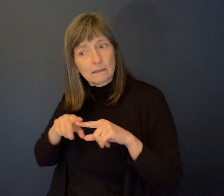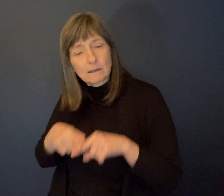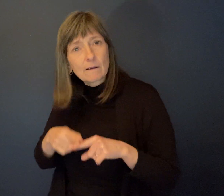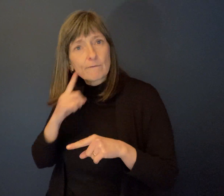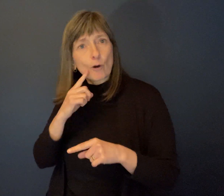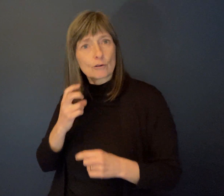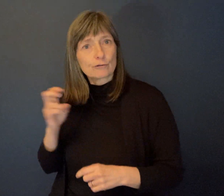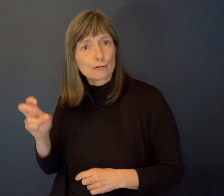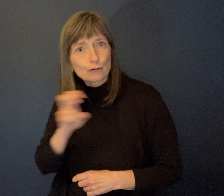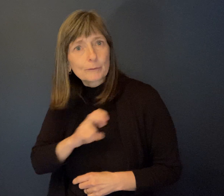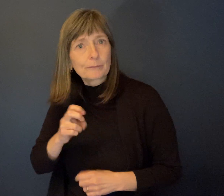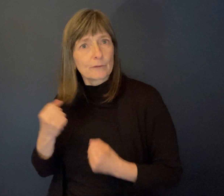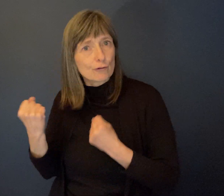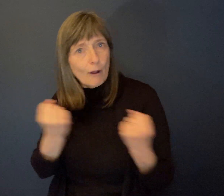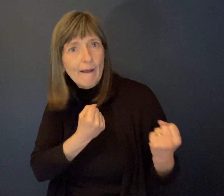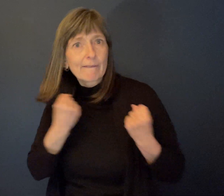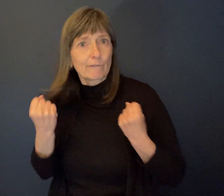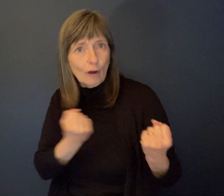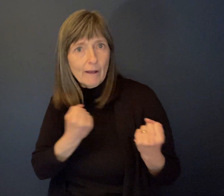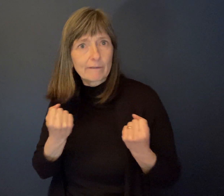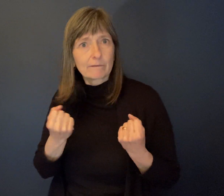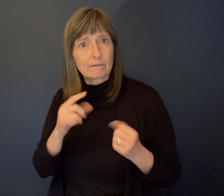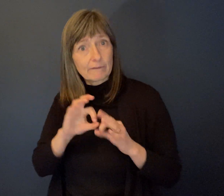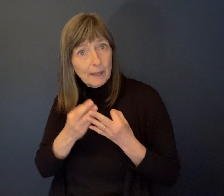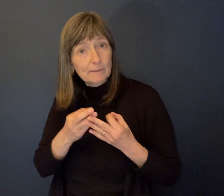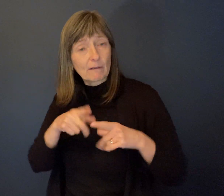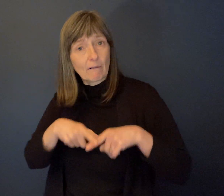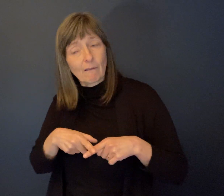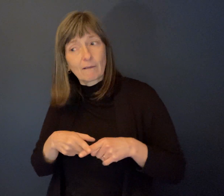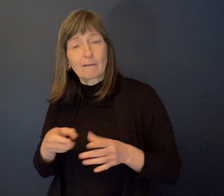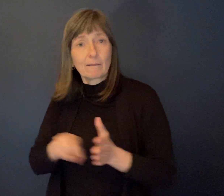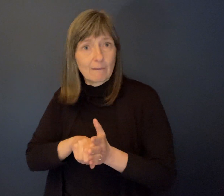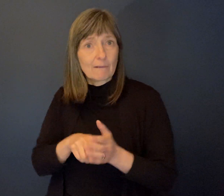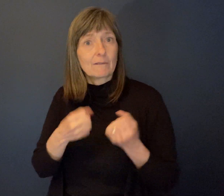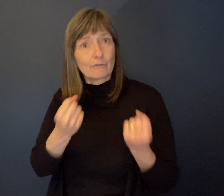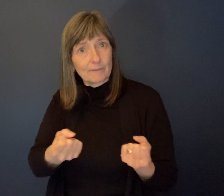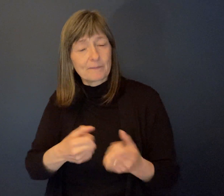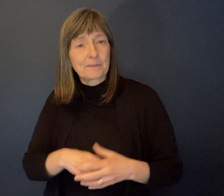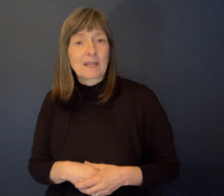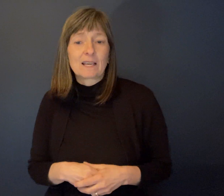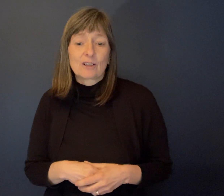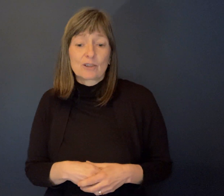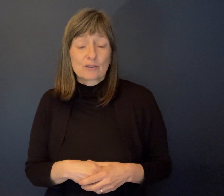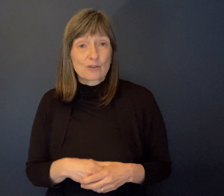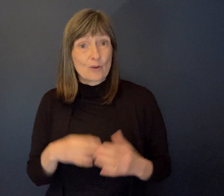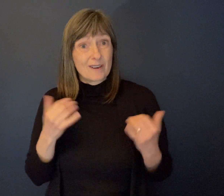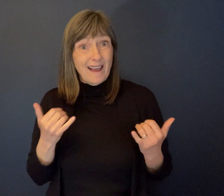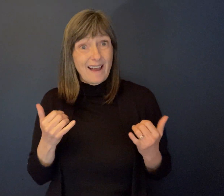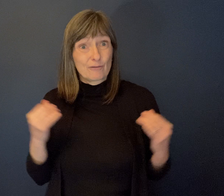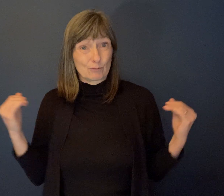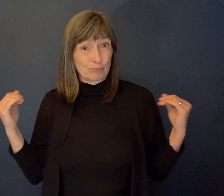Um, so that was, um, a real challenge. So people coming together in large forms like this was really